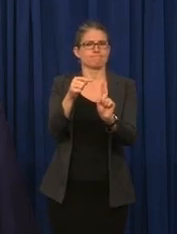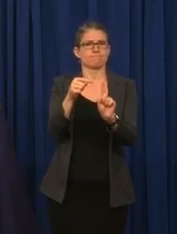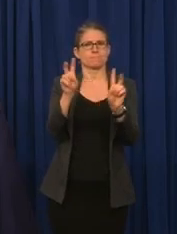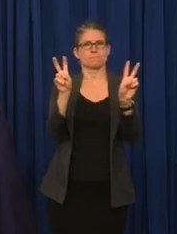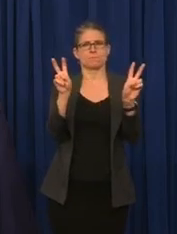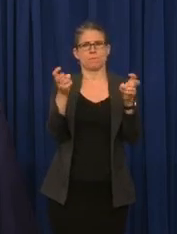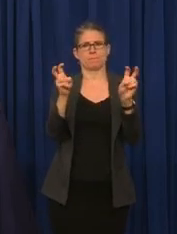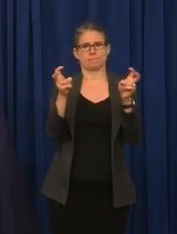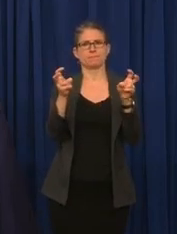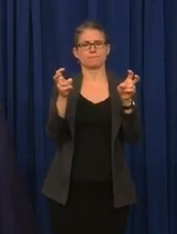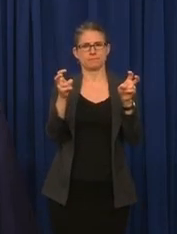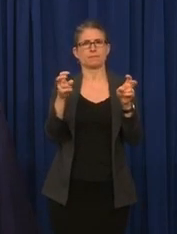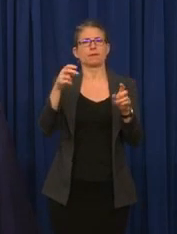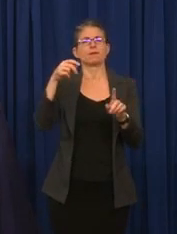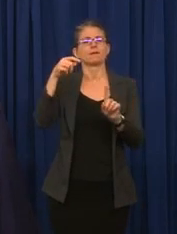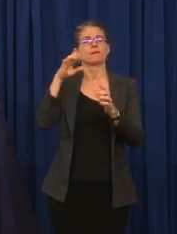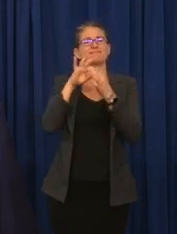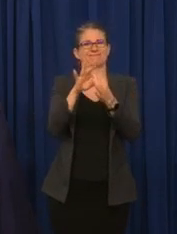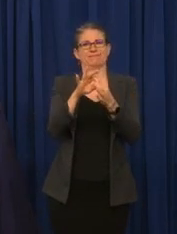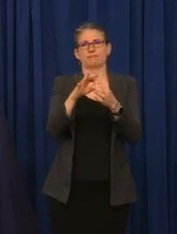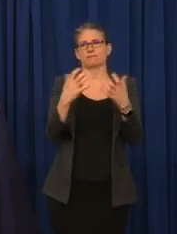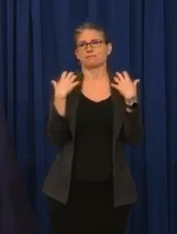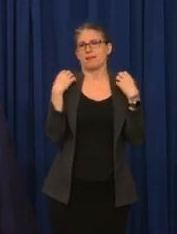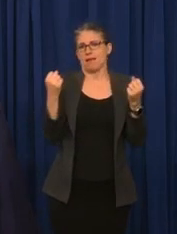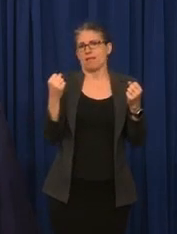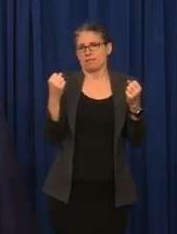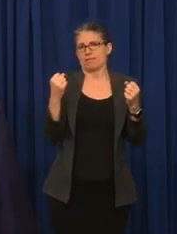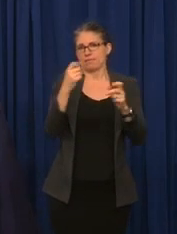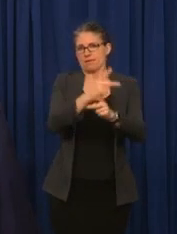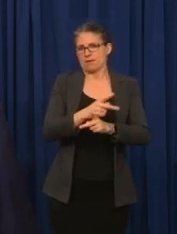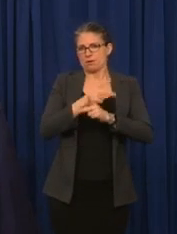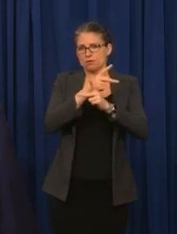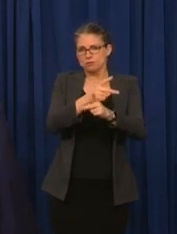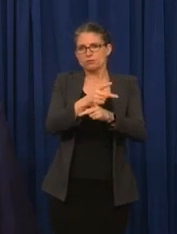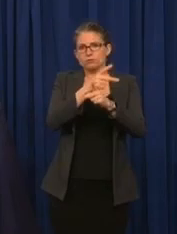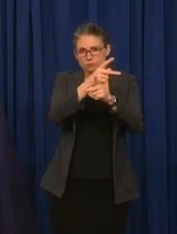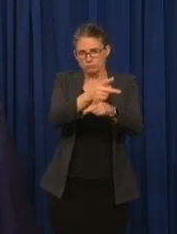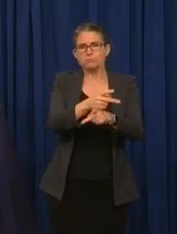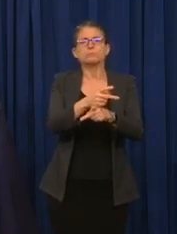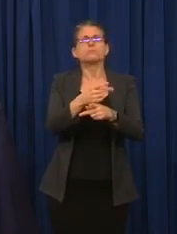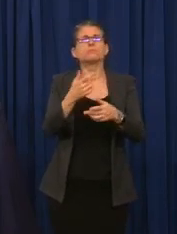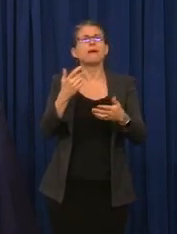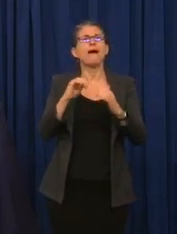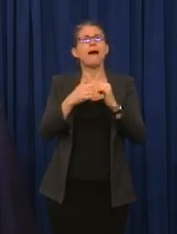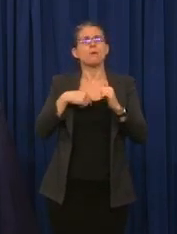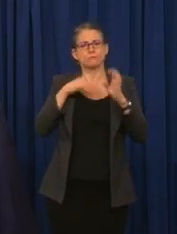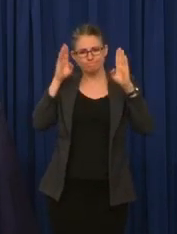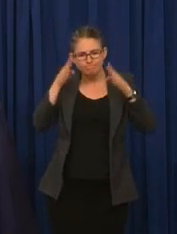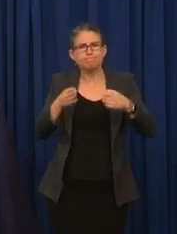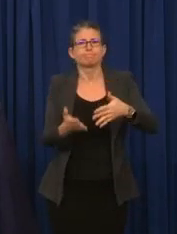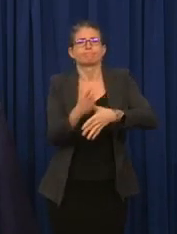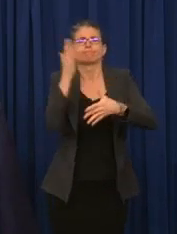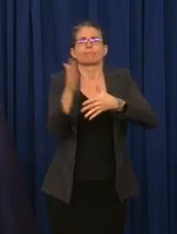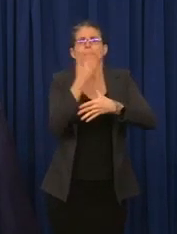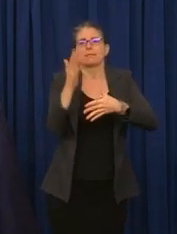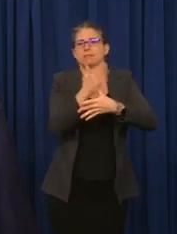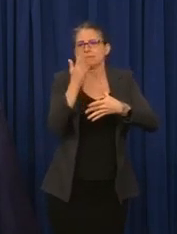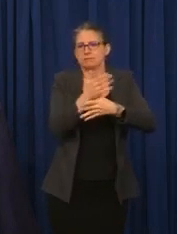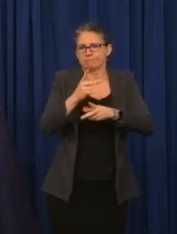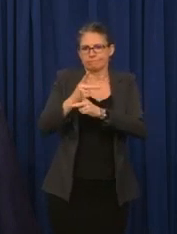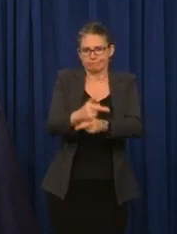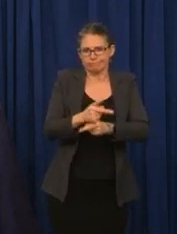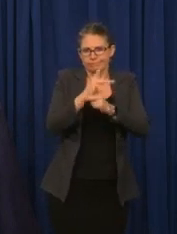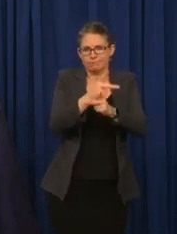and top concern of the entire team that is working on COVID-19 right now, and that is the Tall